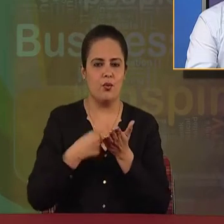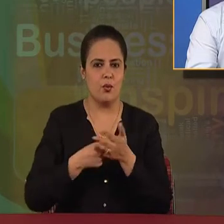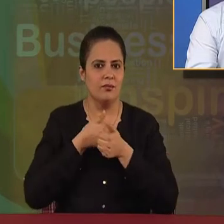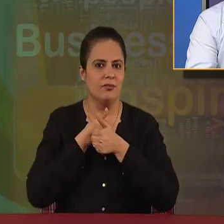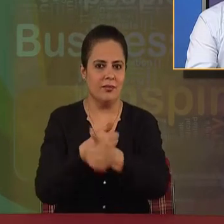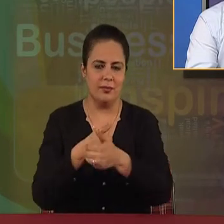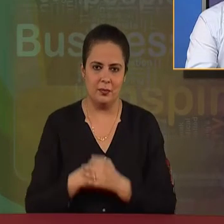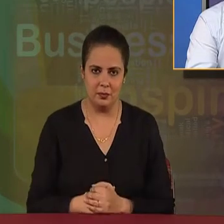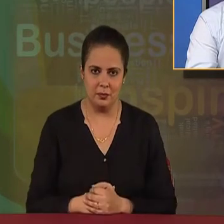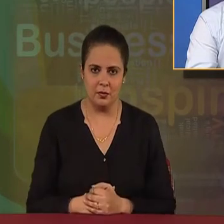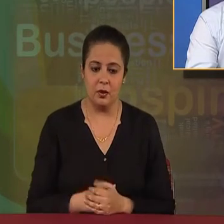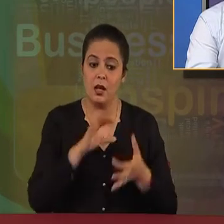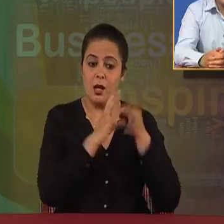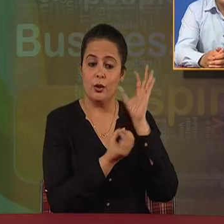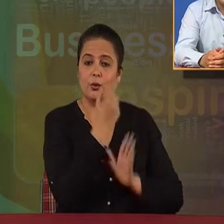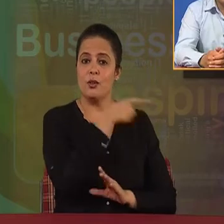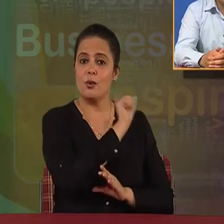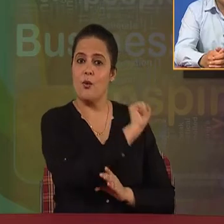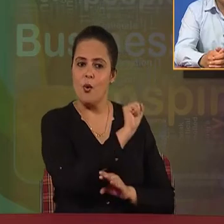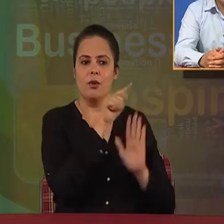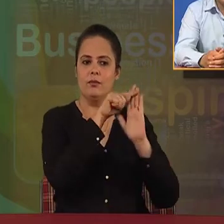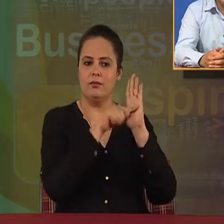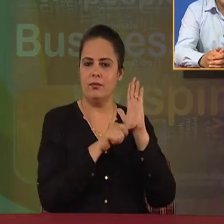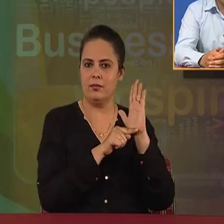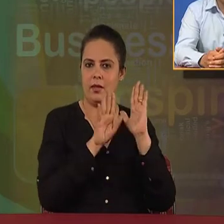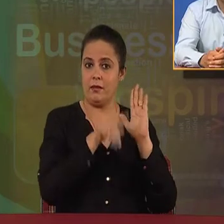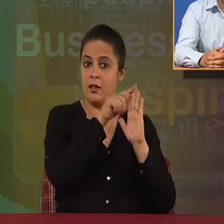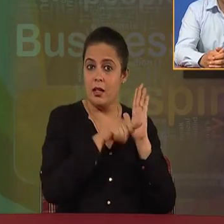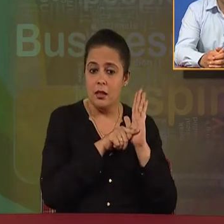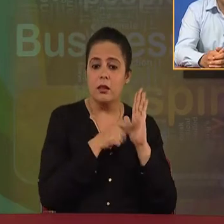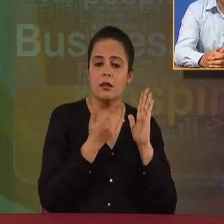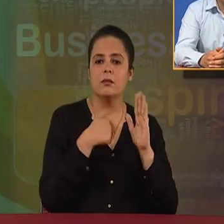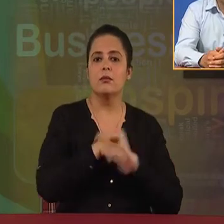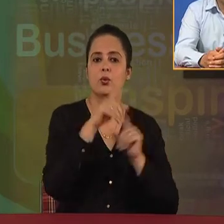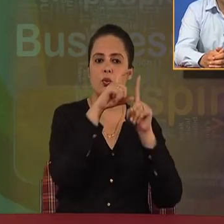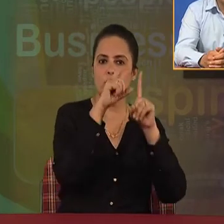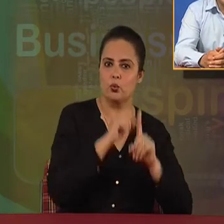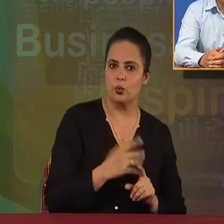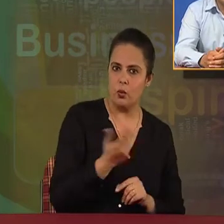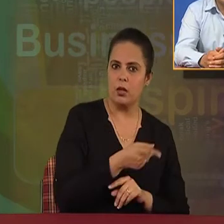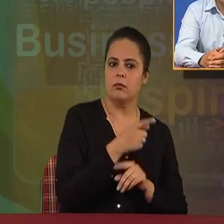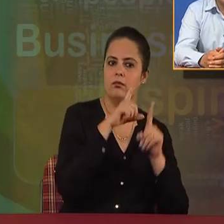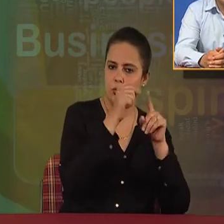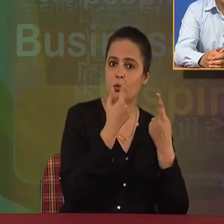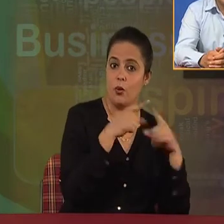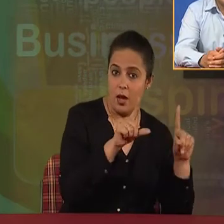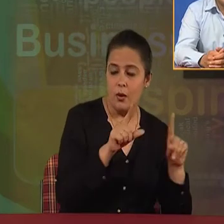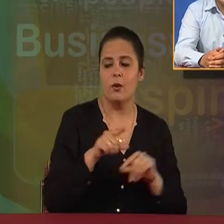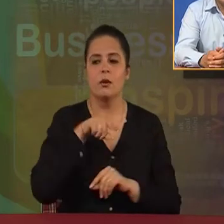by the professional association. The ethical code of conduct comprising of all the do's and don'ts,